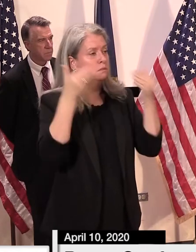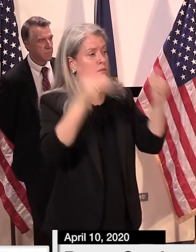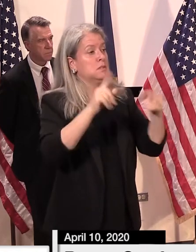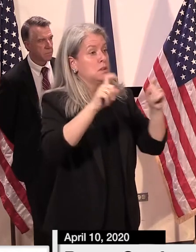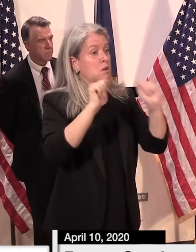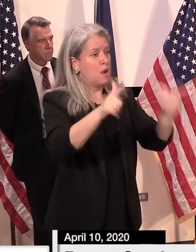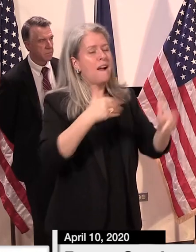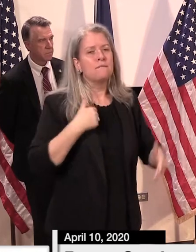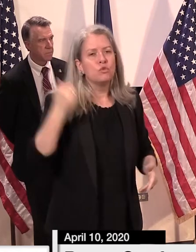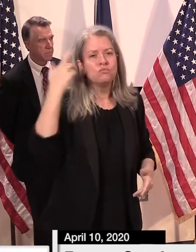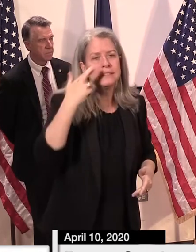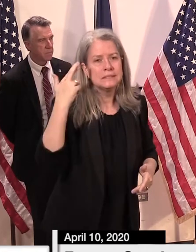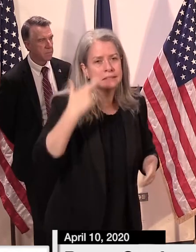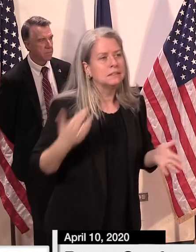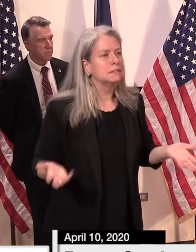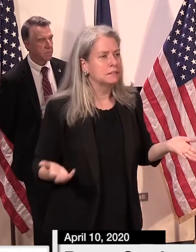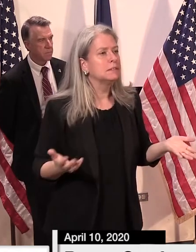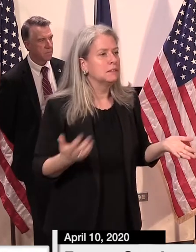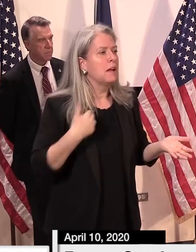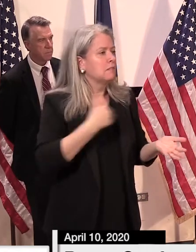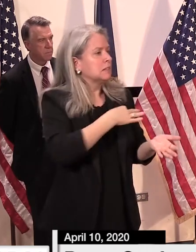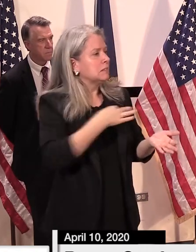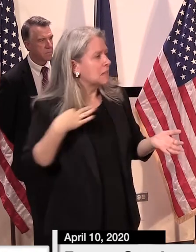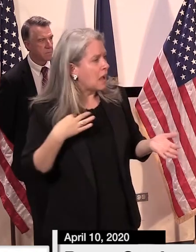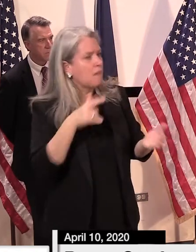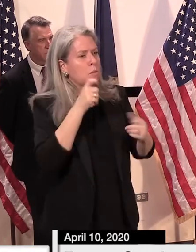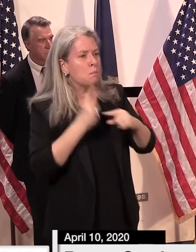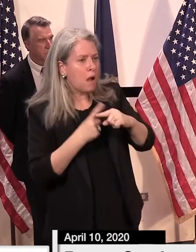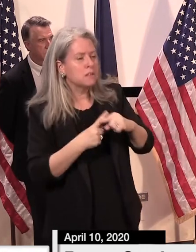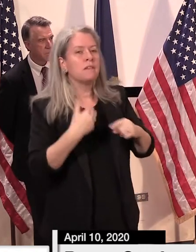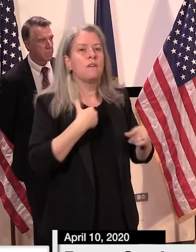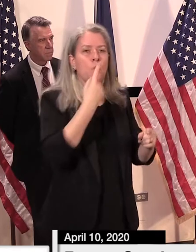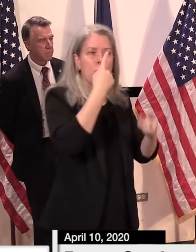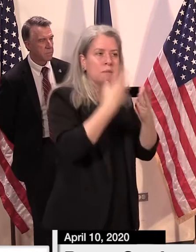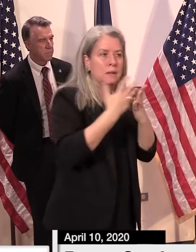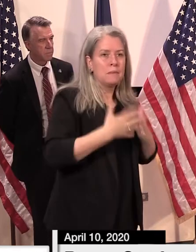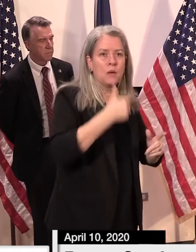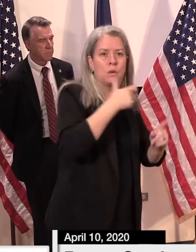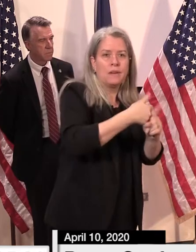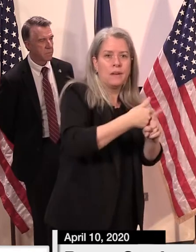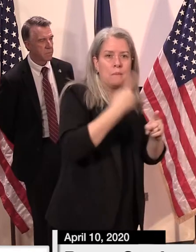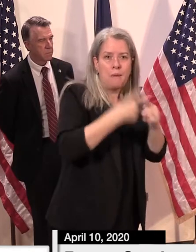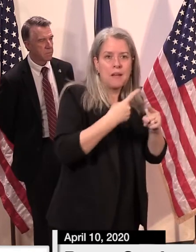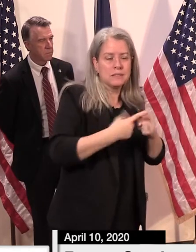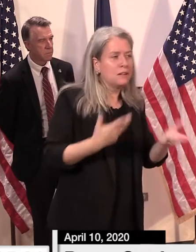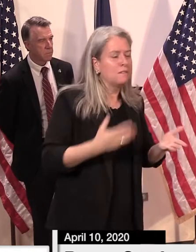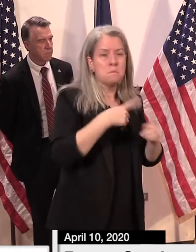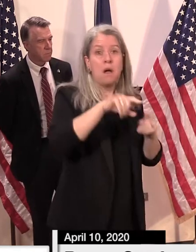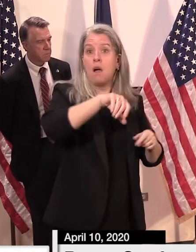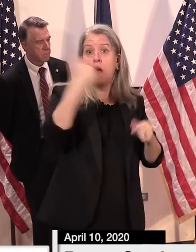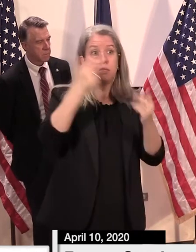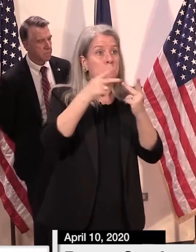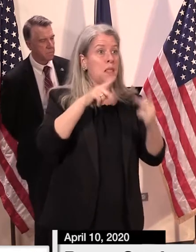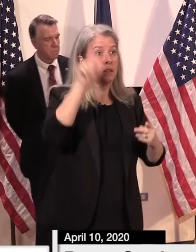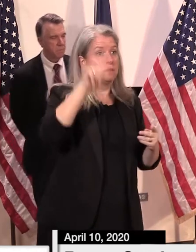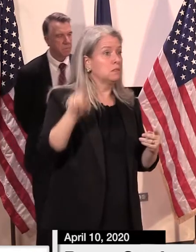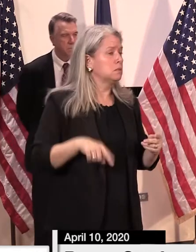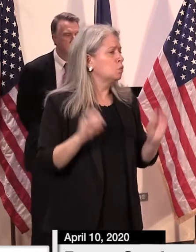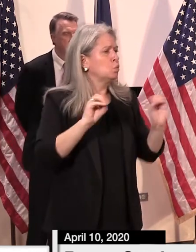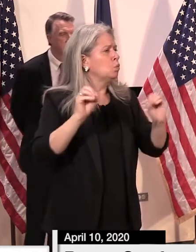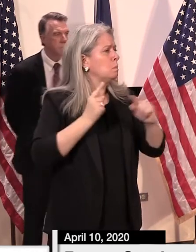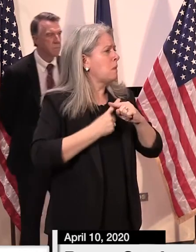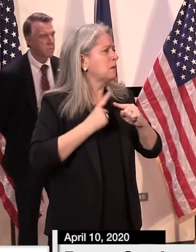test at the Correctional Facility in Northwest. We have not had staff or inmates test